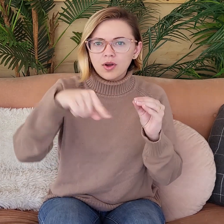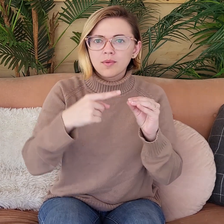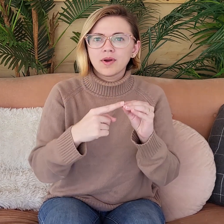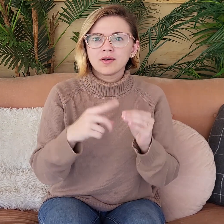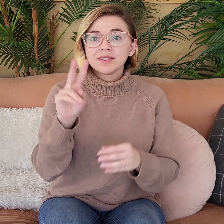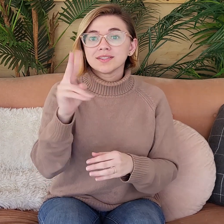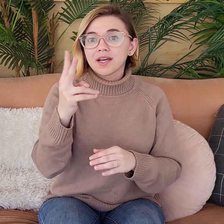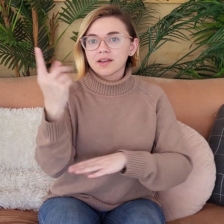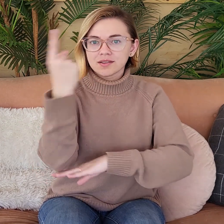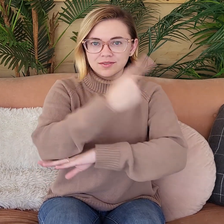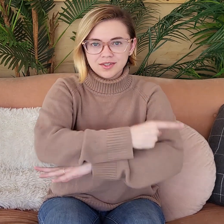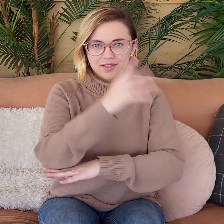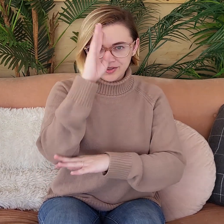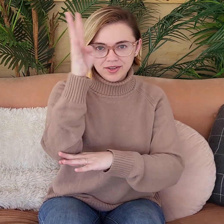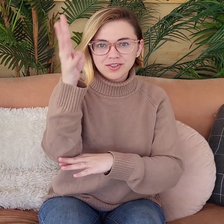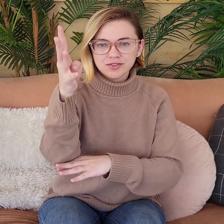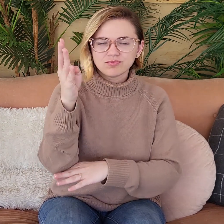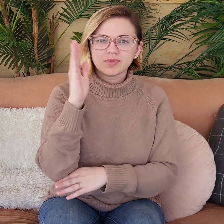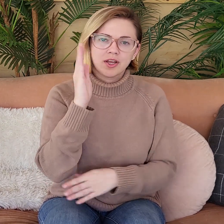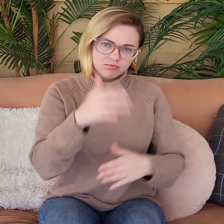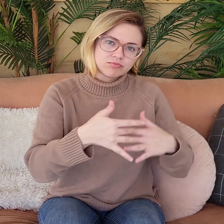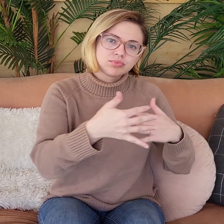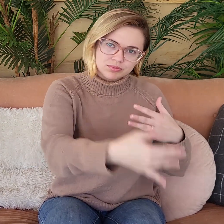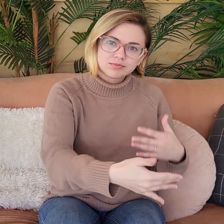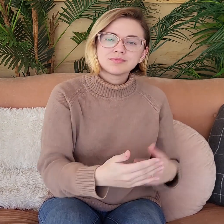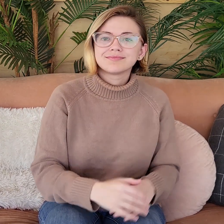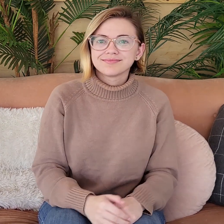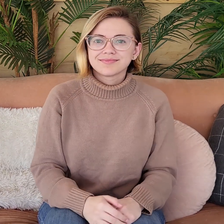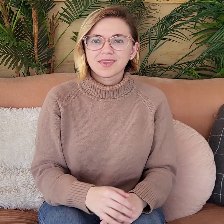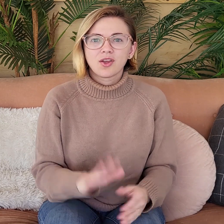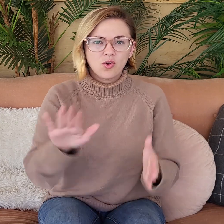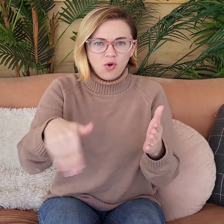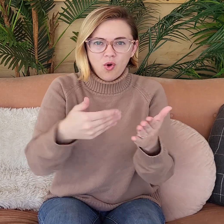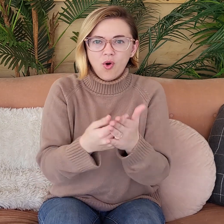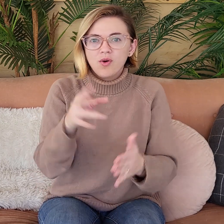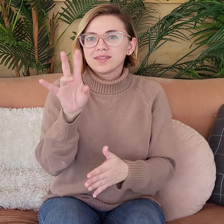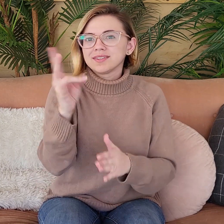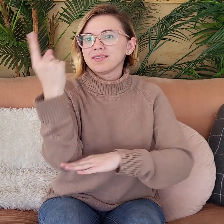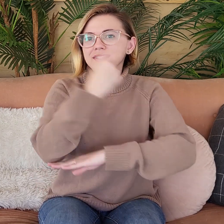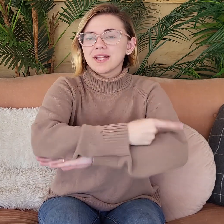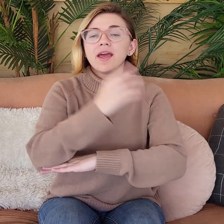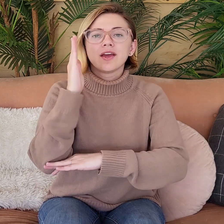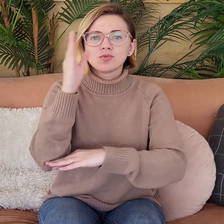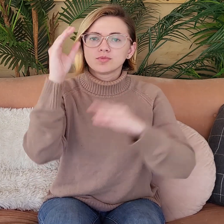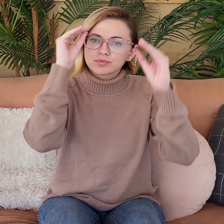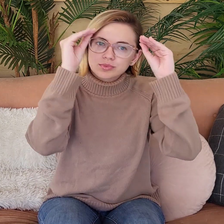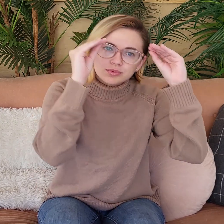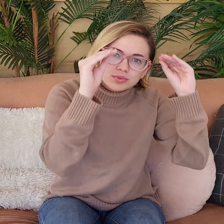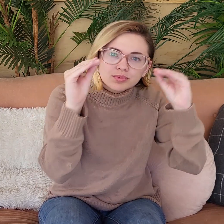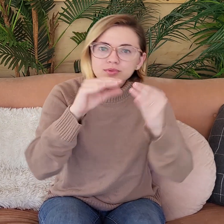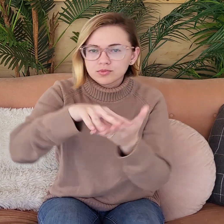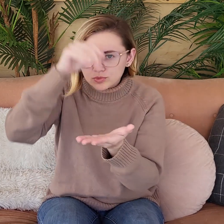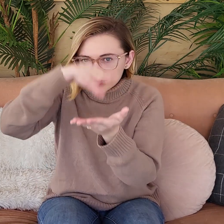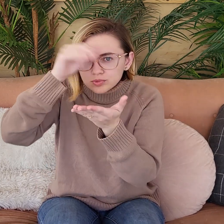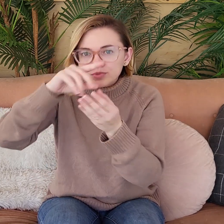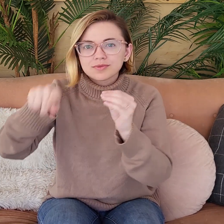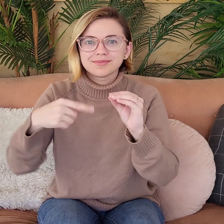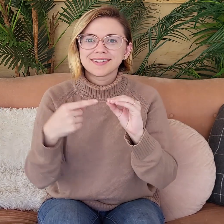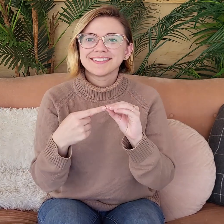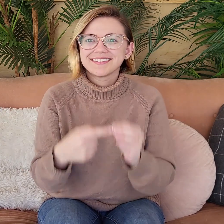we're going to learn about the second day of creation, and then so on and so forth. So we will learn about all seven days. I